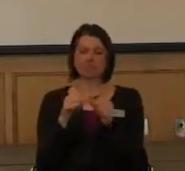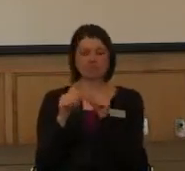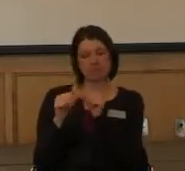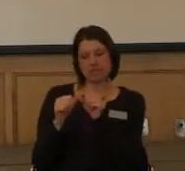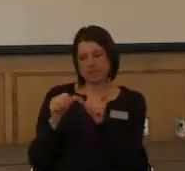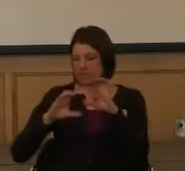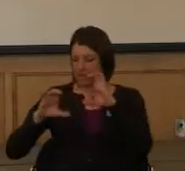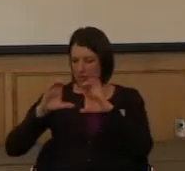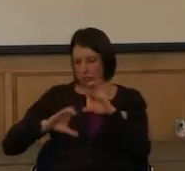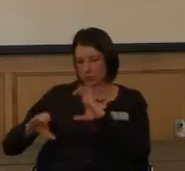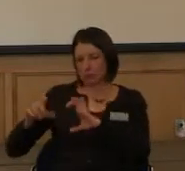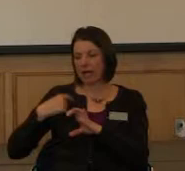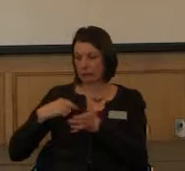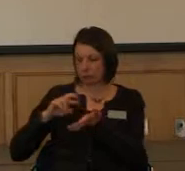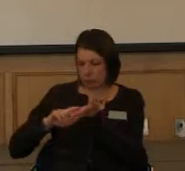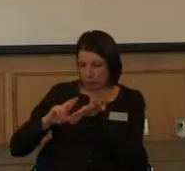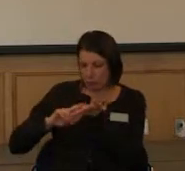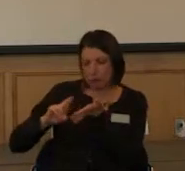at that with my masters.